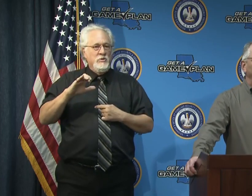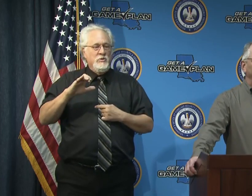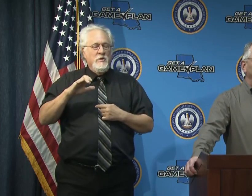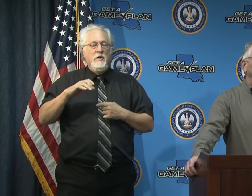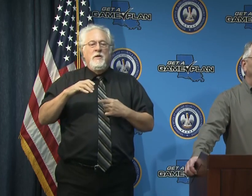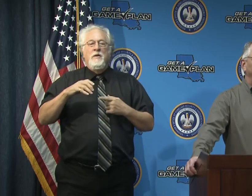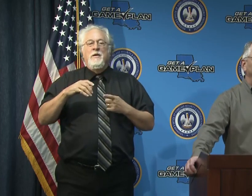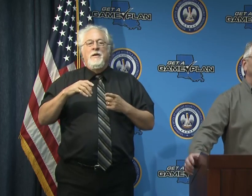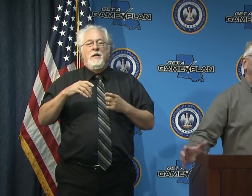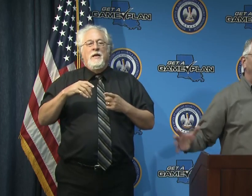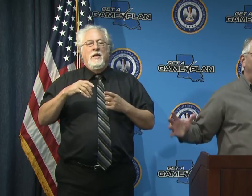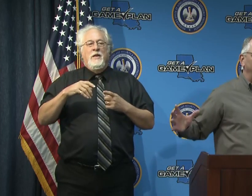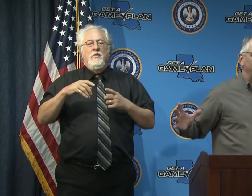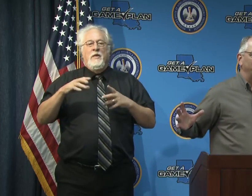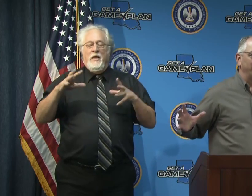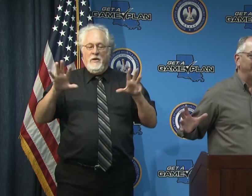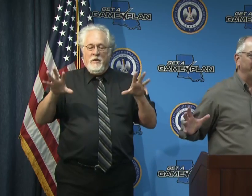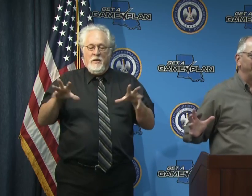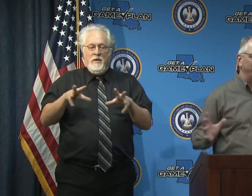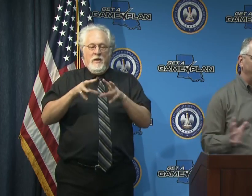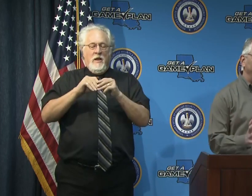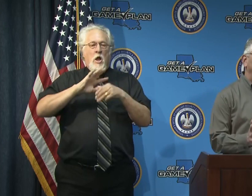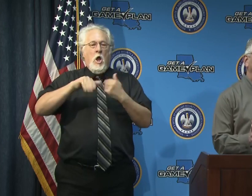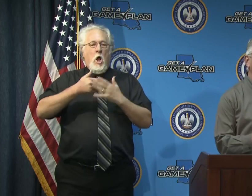that kind of takes everybody's